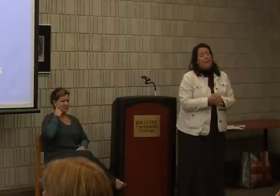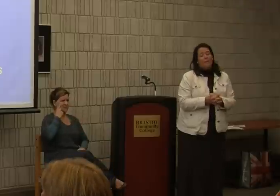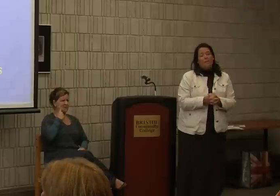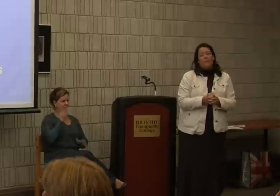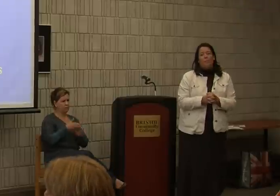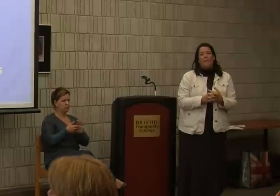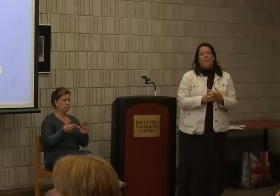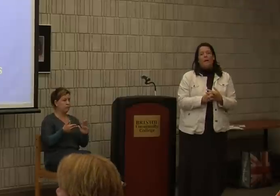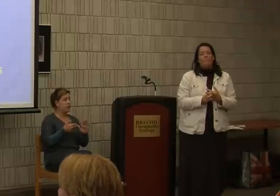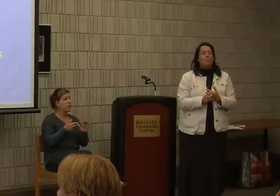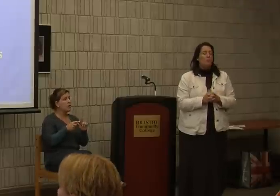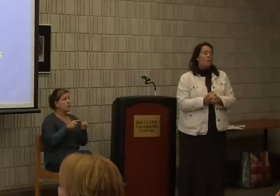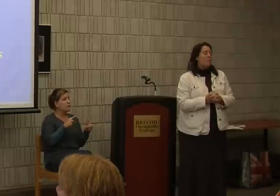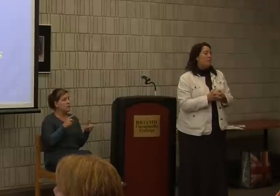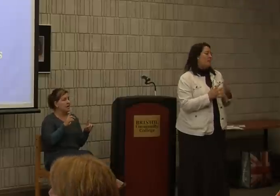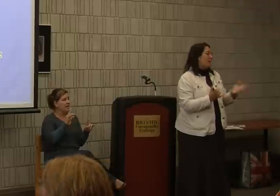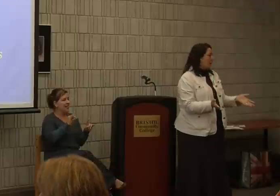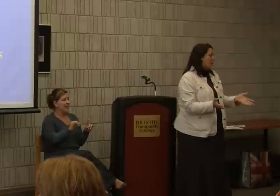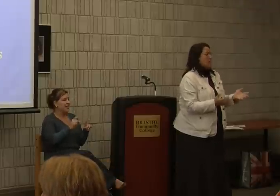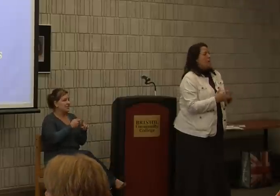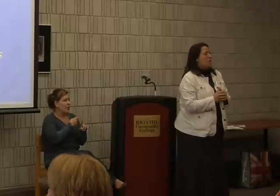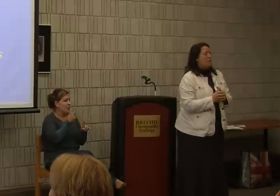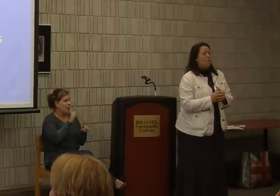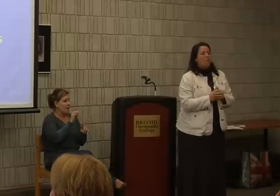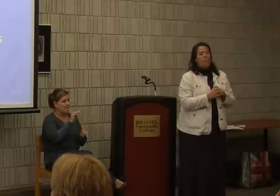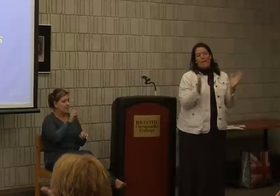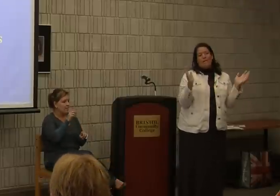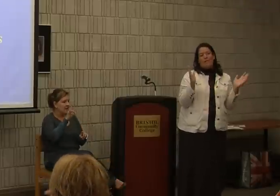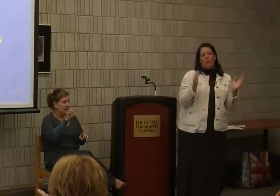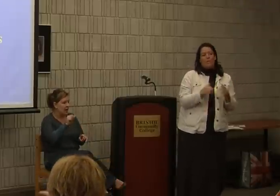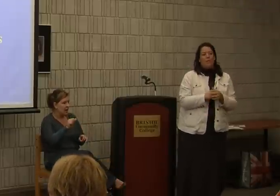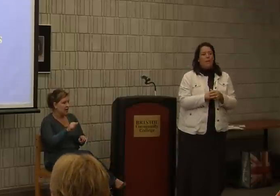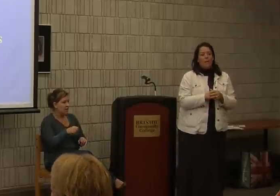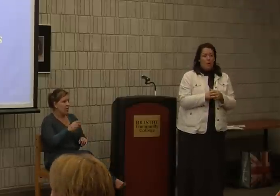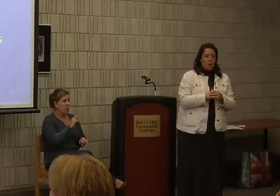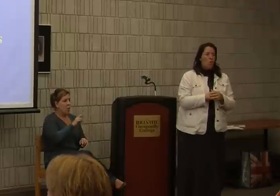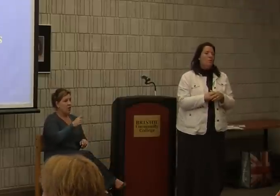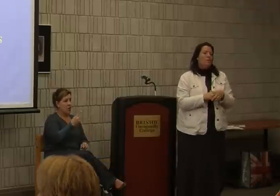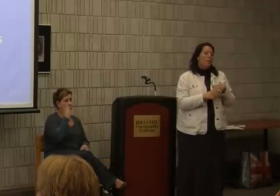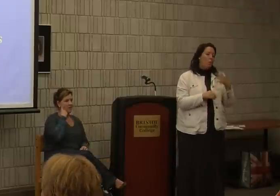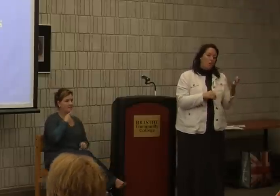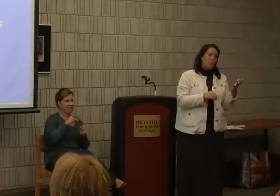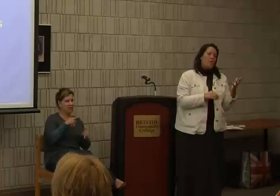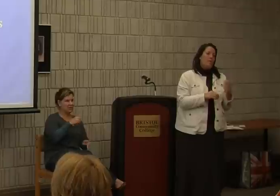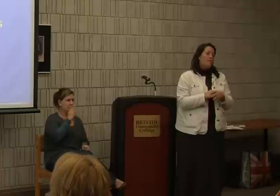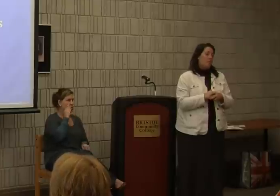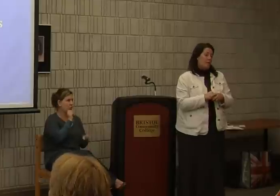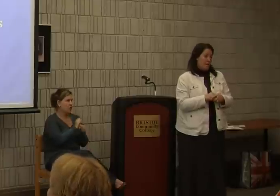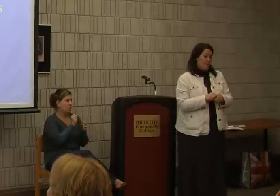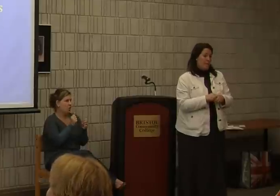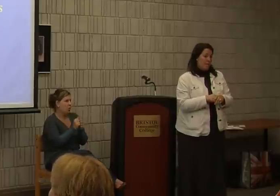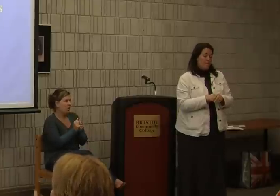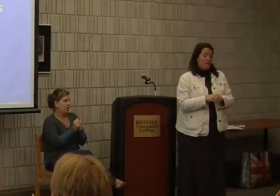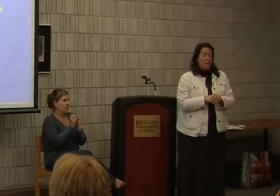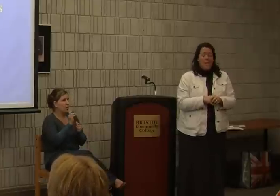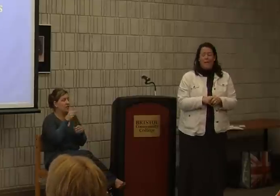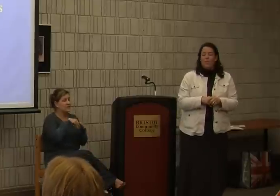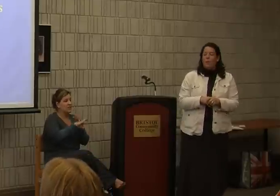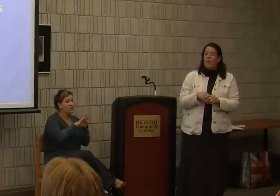This typically comes from the media, from the one Deaf person they know that they work with that's in their family. And so we